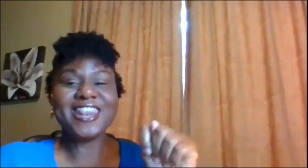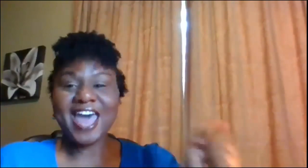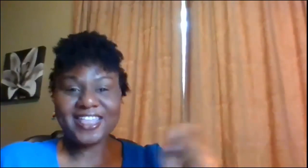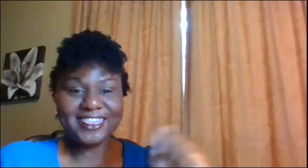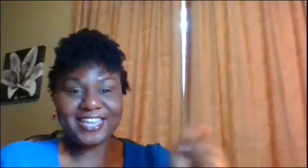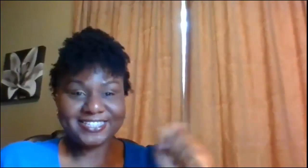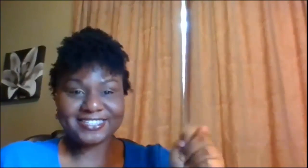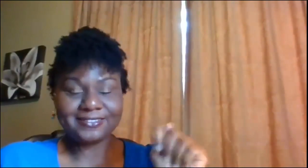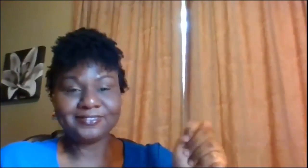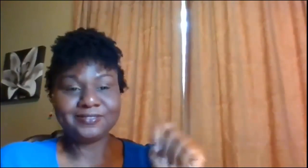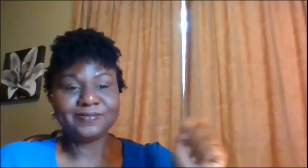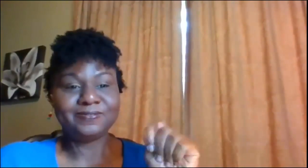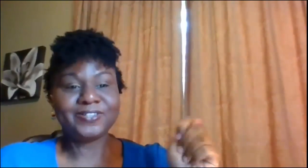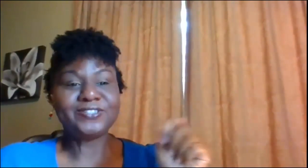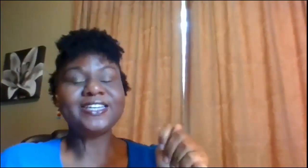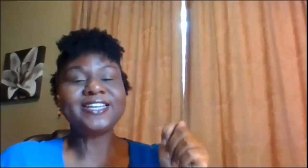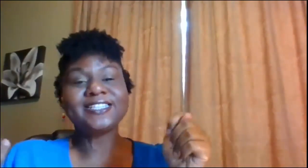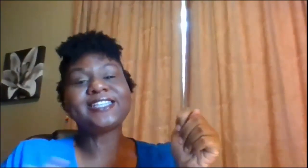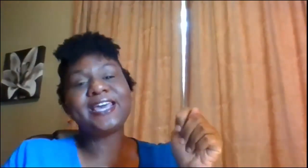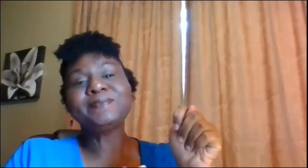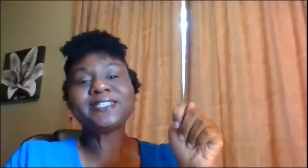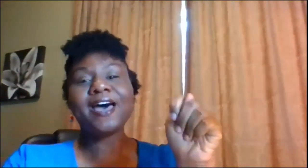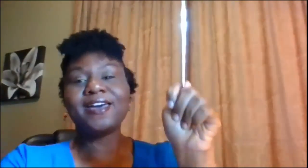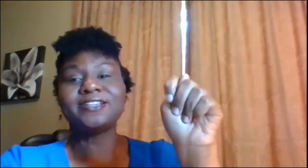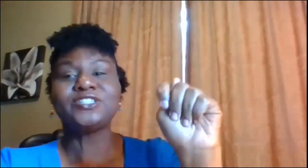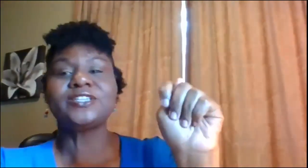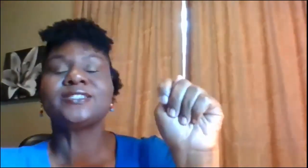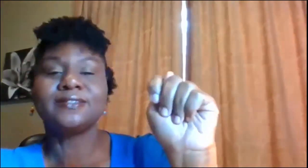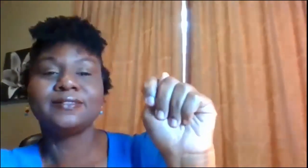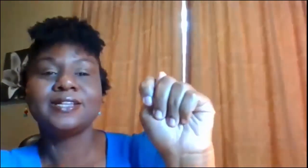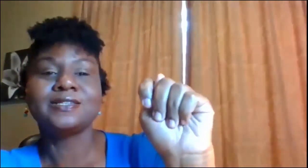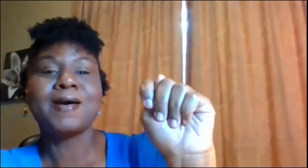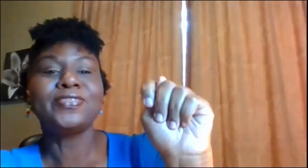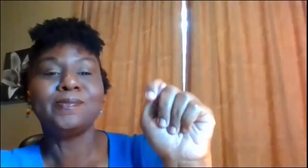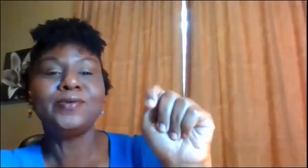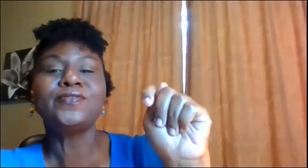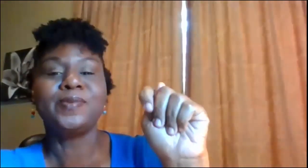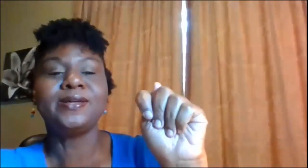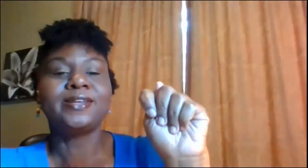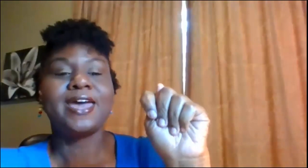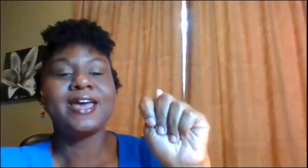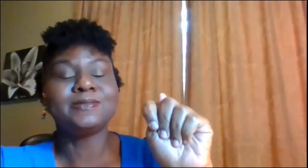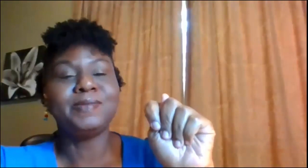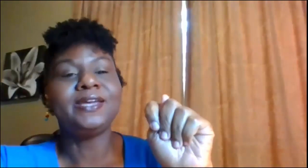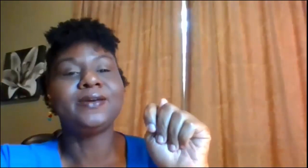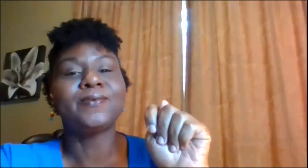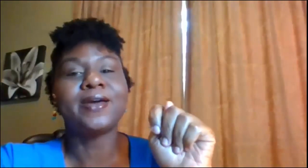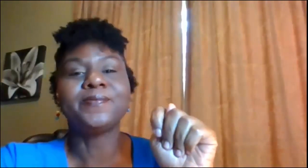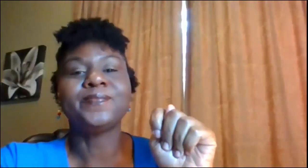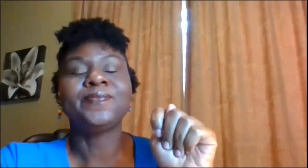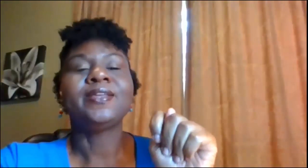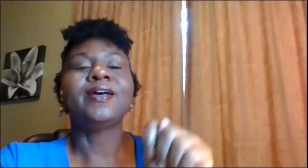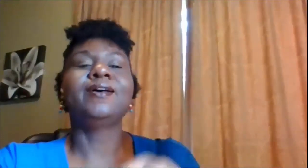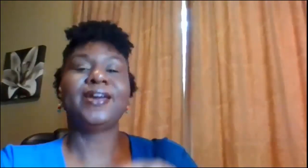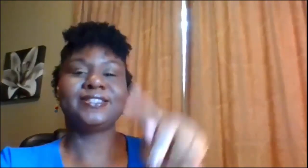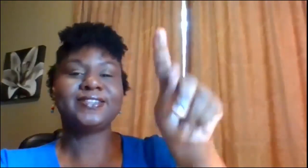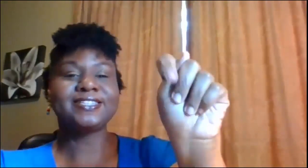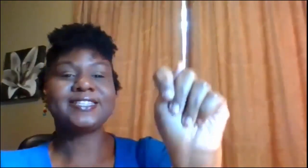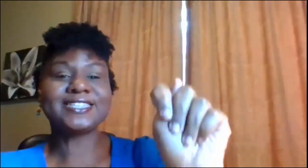not this but you see it's the same sign it's just it's about the movement that has meaning right all right so this is